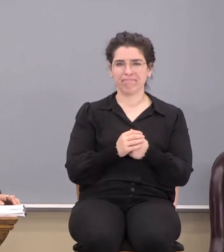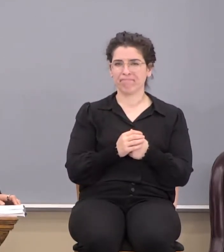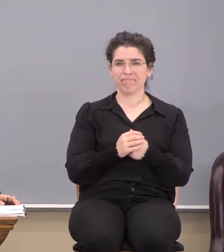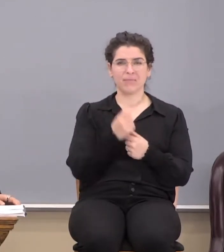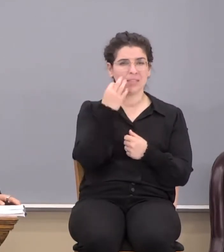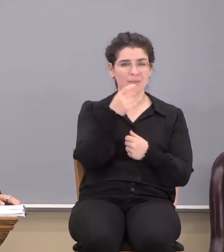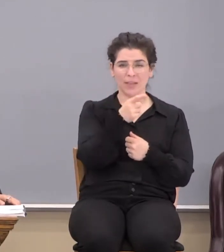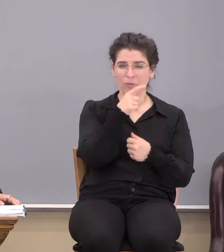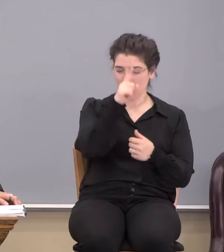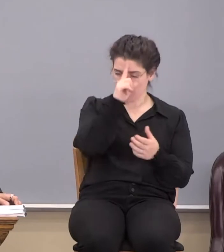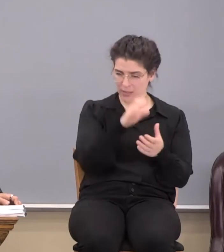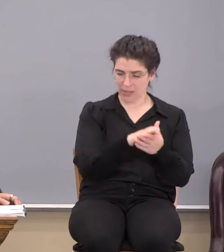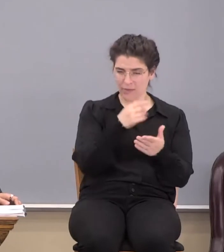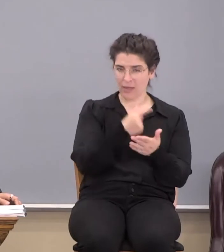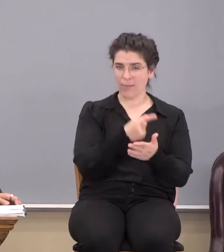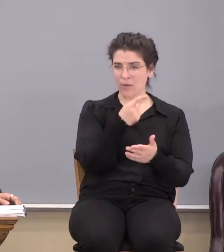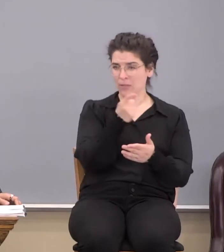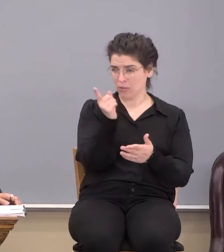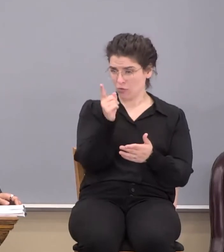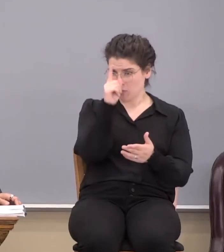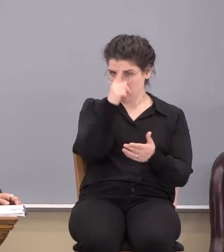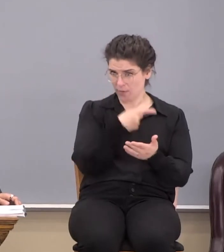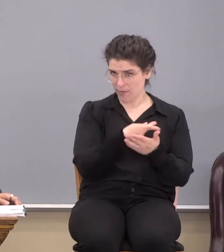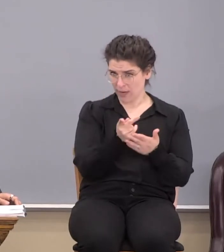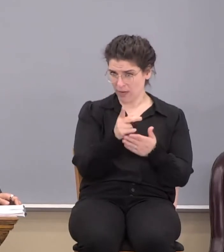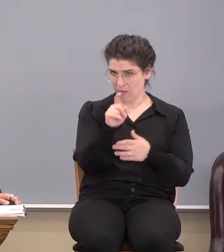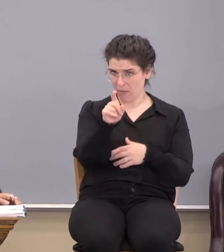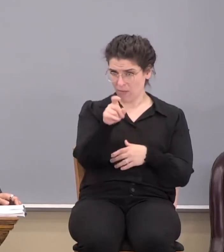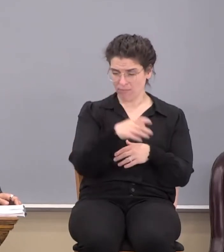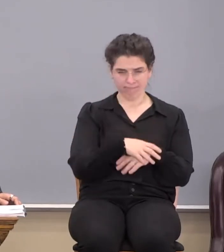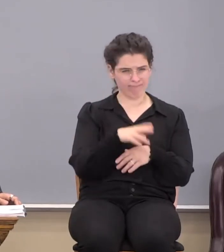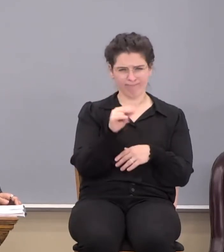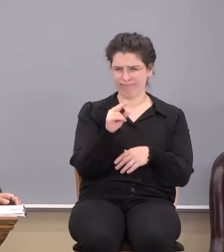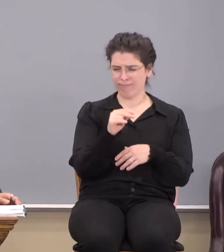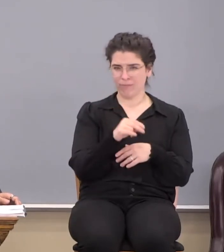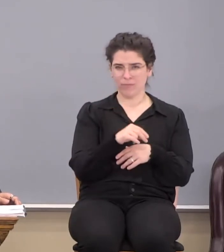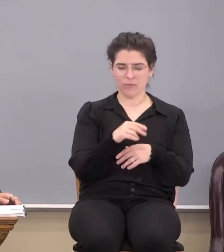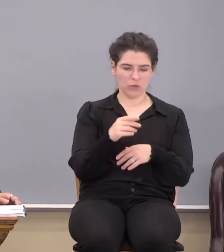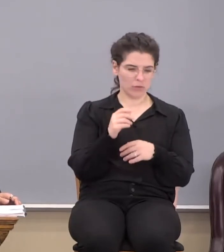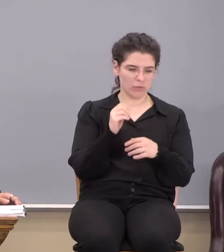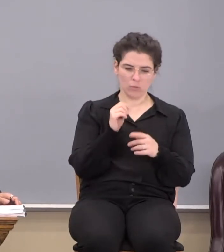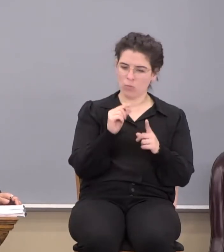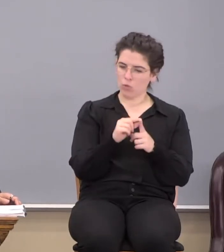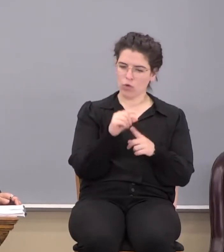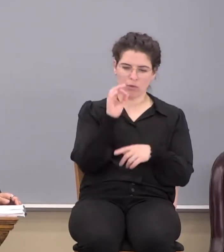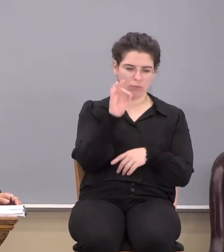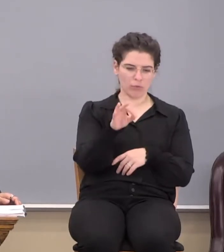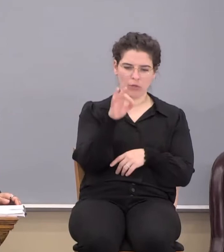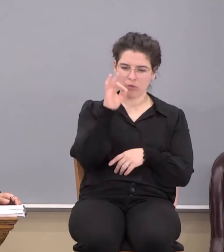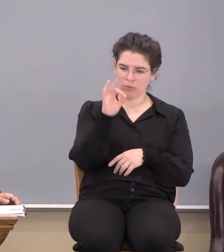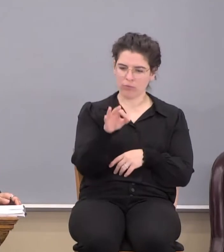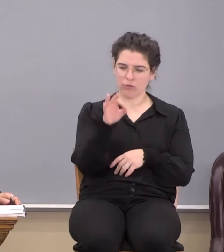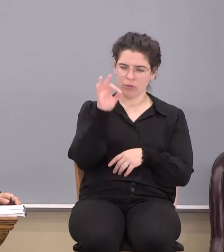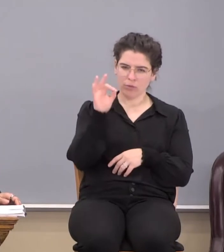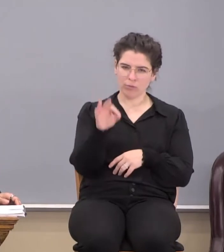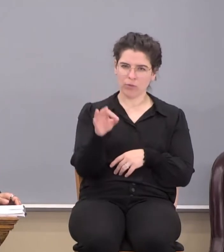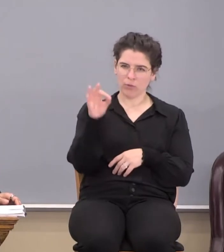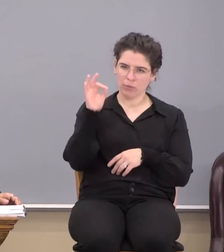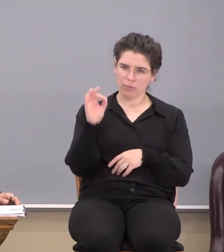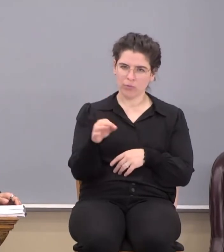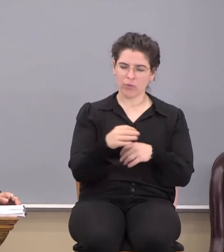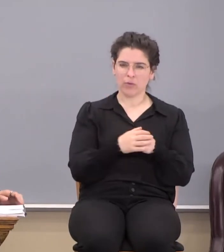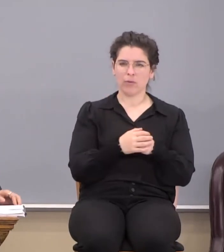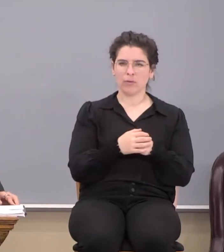If they don't believe the gospel, did you fail? You didn't, did you? Just put the word out there. Just put the word out there. Put the word out there.